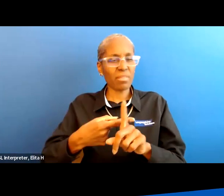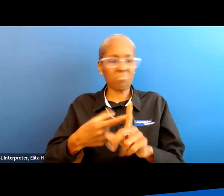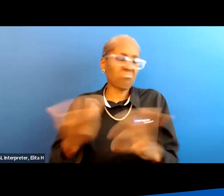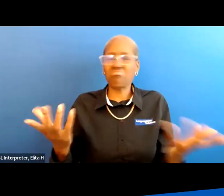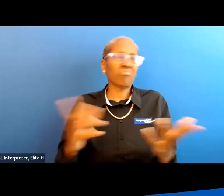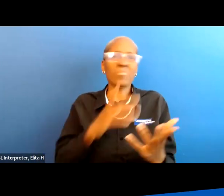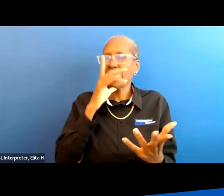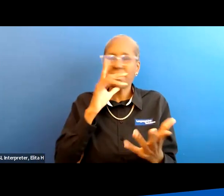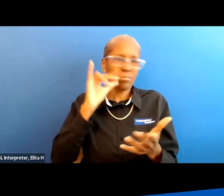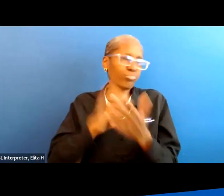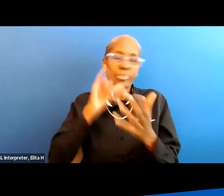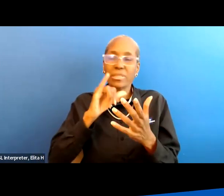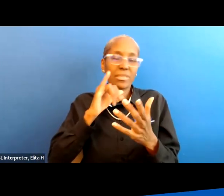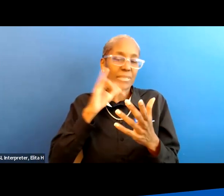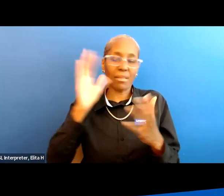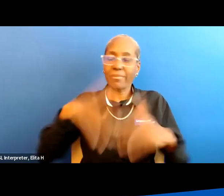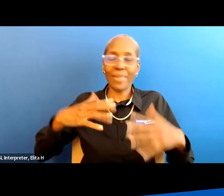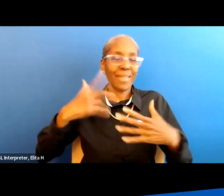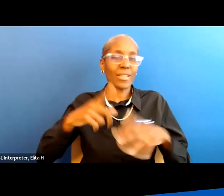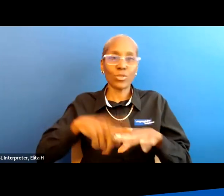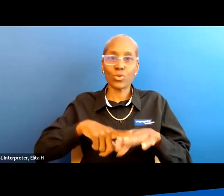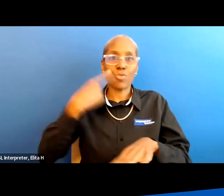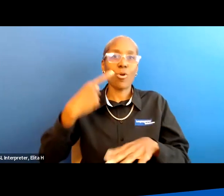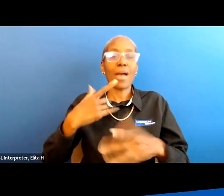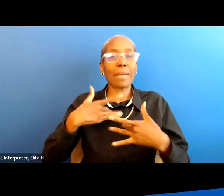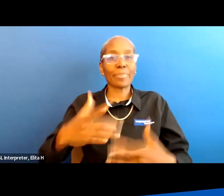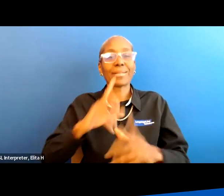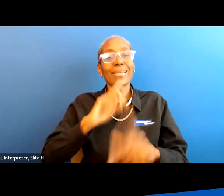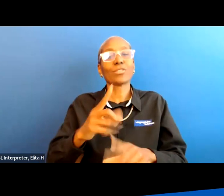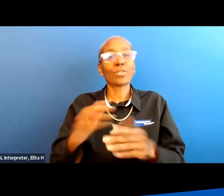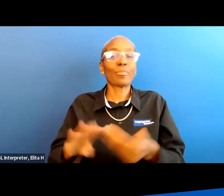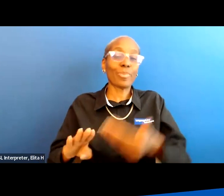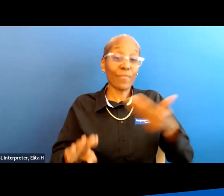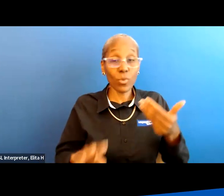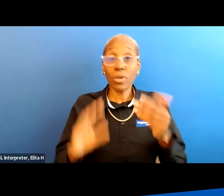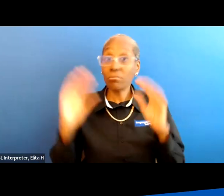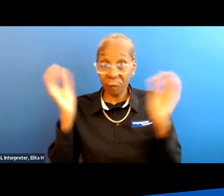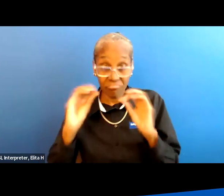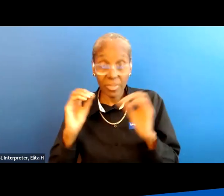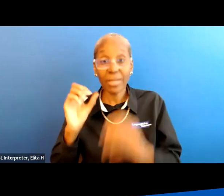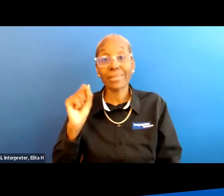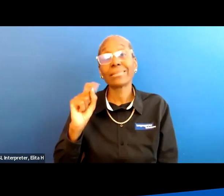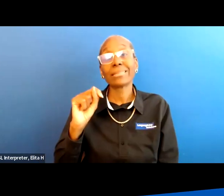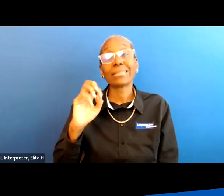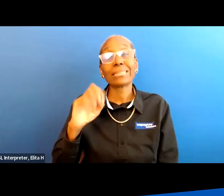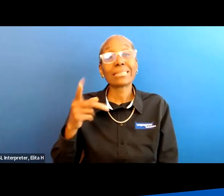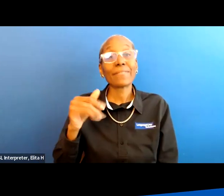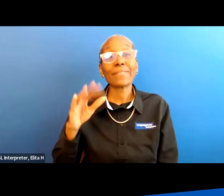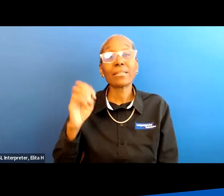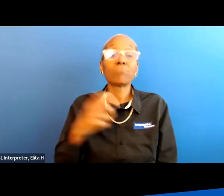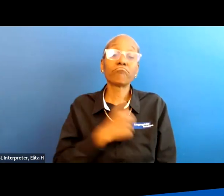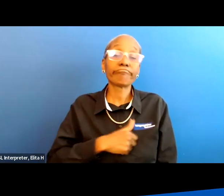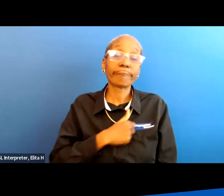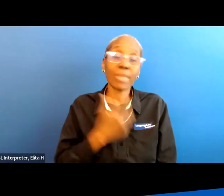question that's way too long i answer way before that so if you haven't gotten one uh stephanie i'm i apologize for that i